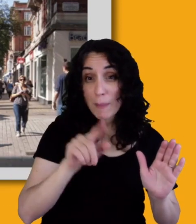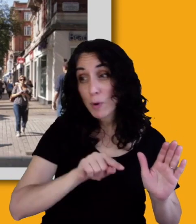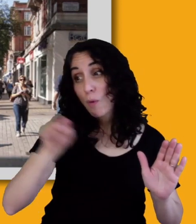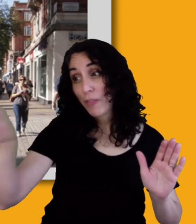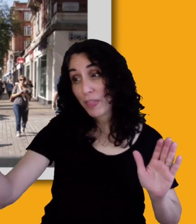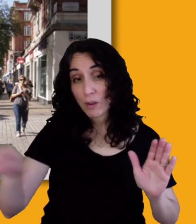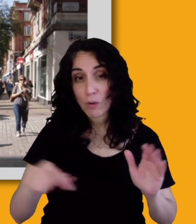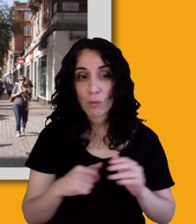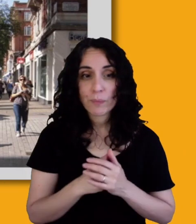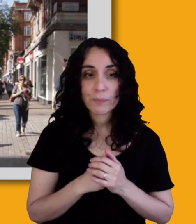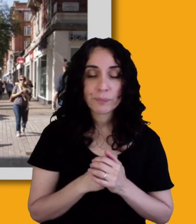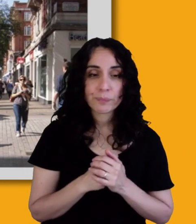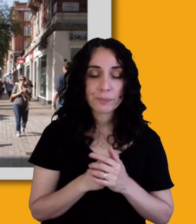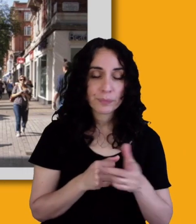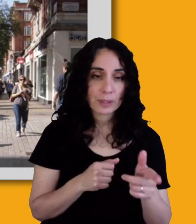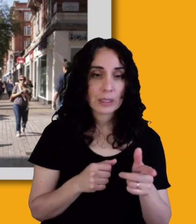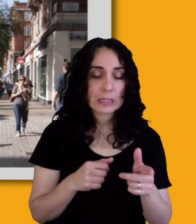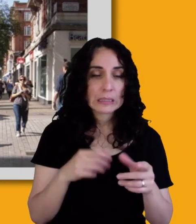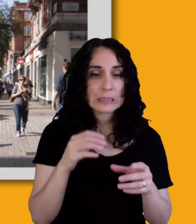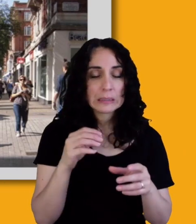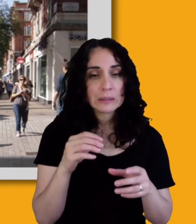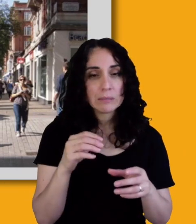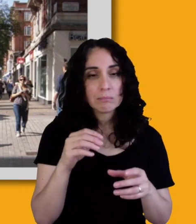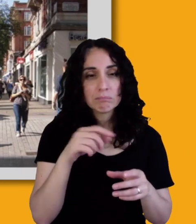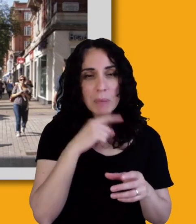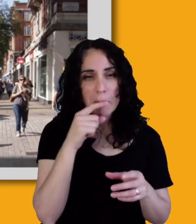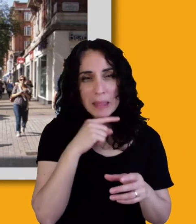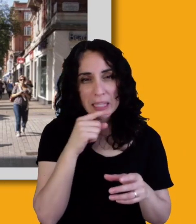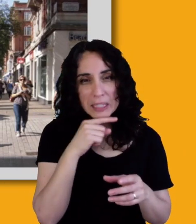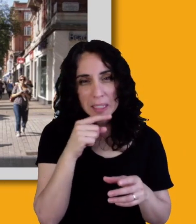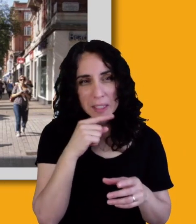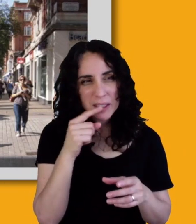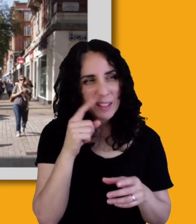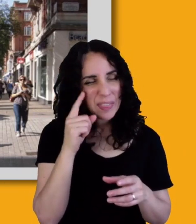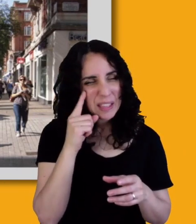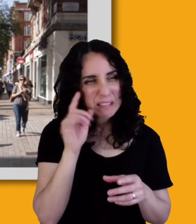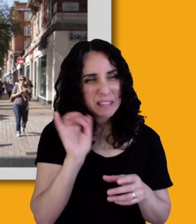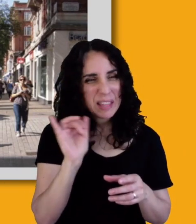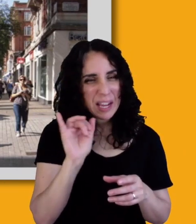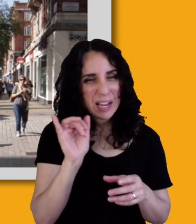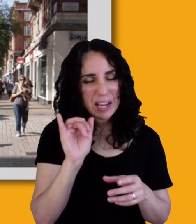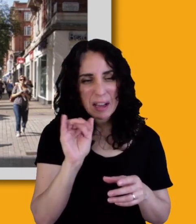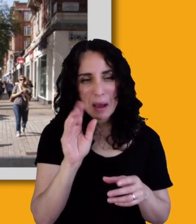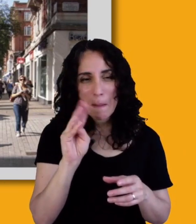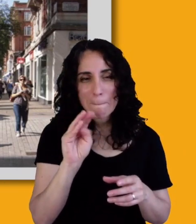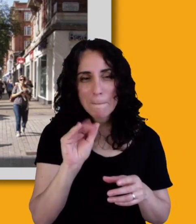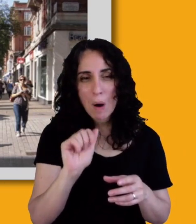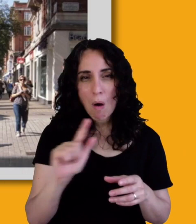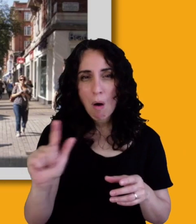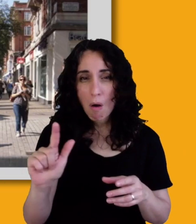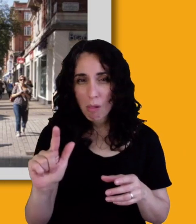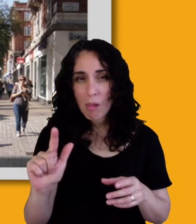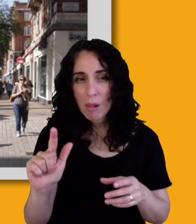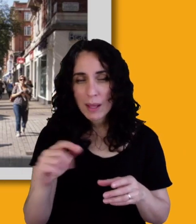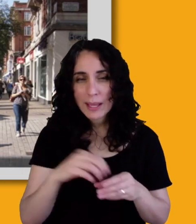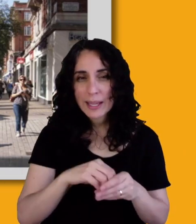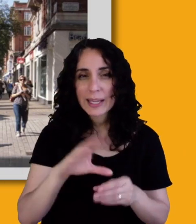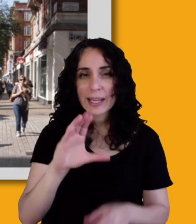Um, this is in a, a, a public, um, it's kind of a, a mall, um, in Cambridge, Massachusetts.